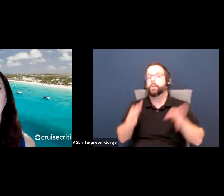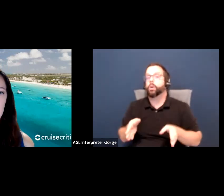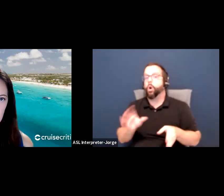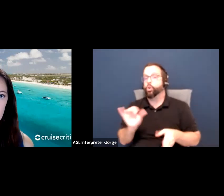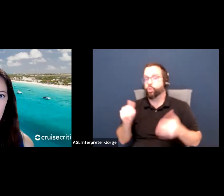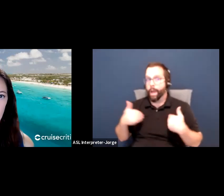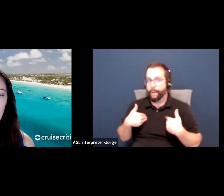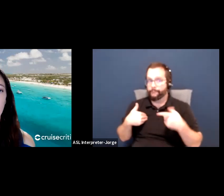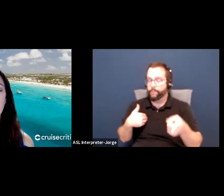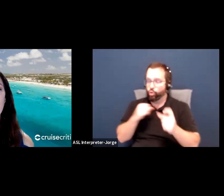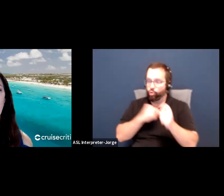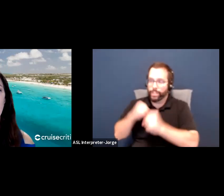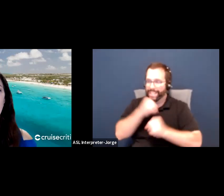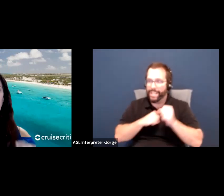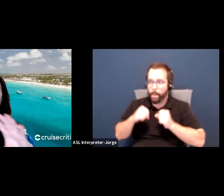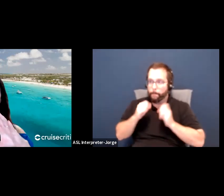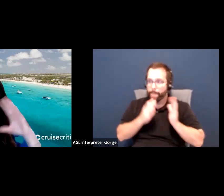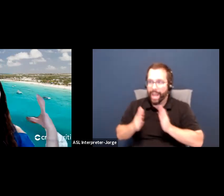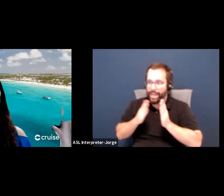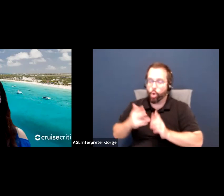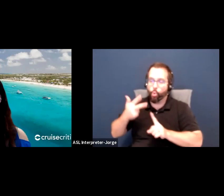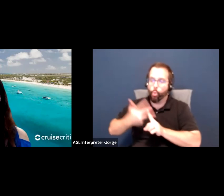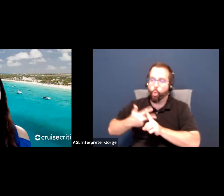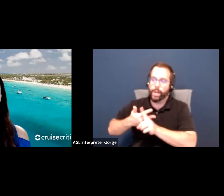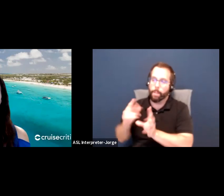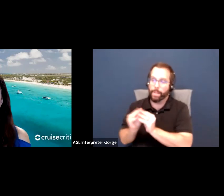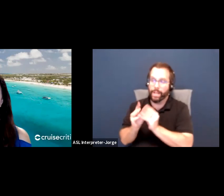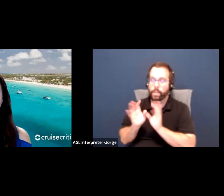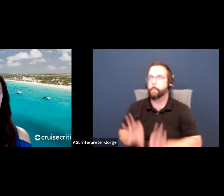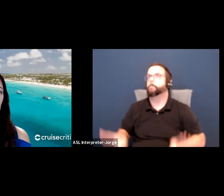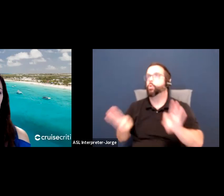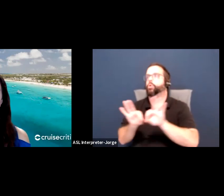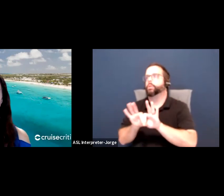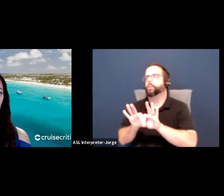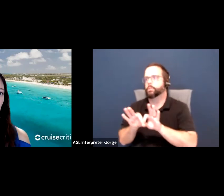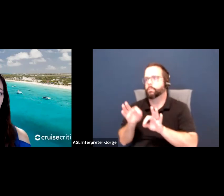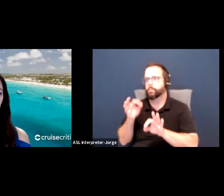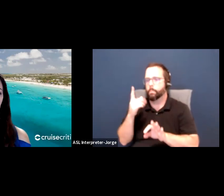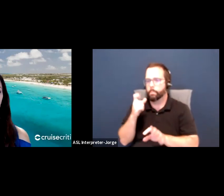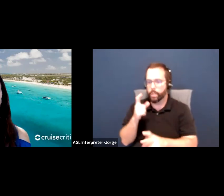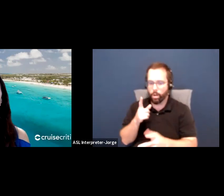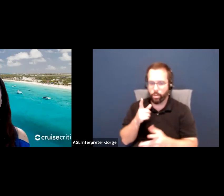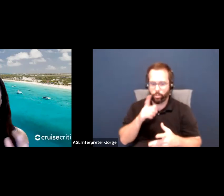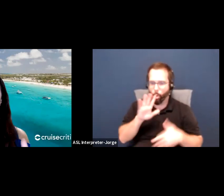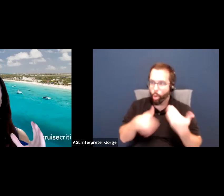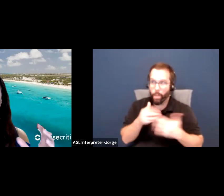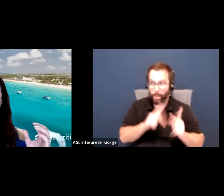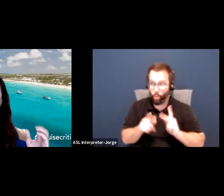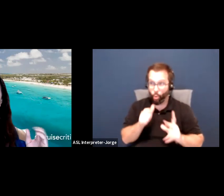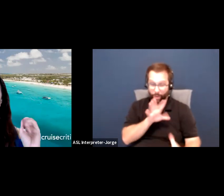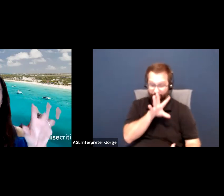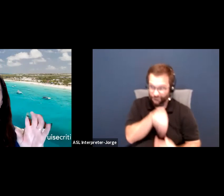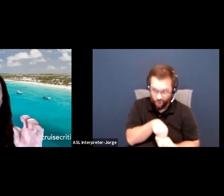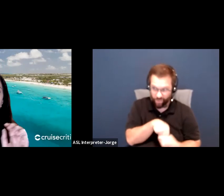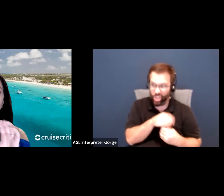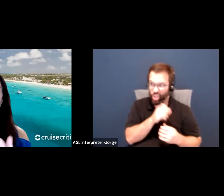are essential. This is where you bring back the whole group that came in for strategic planning. All of the people who